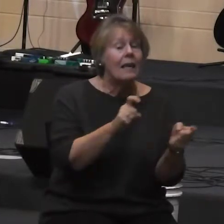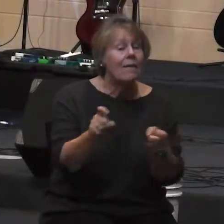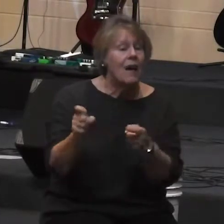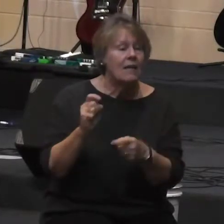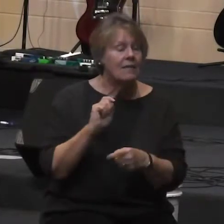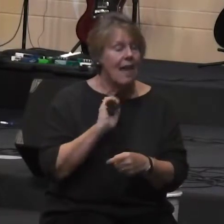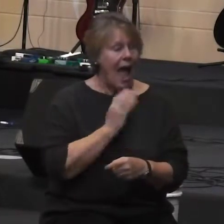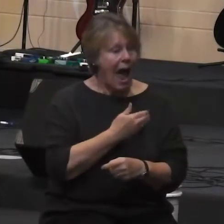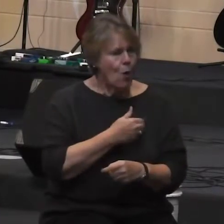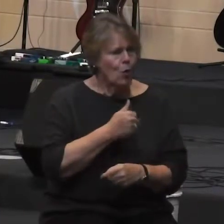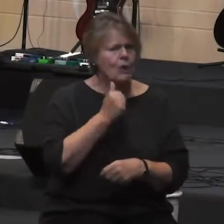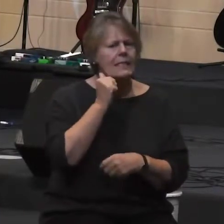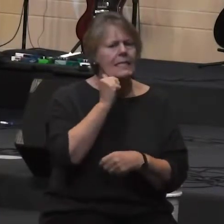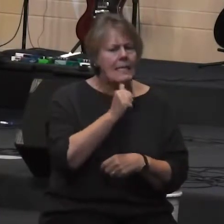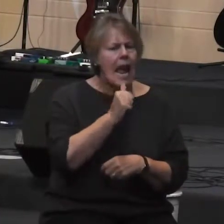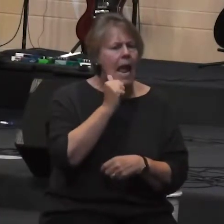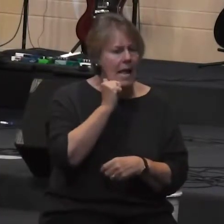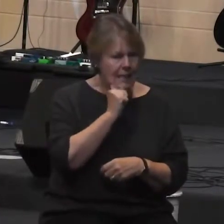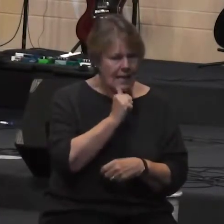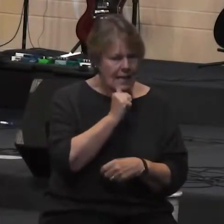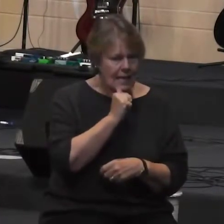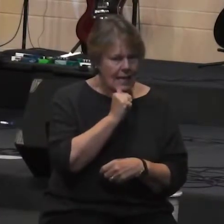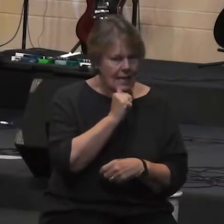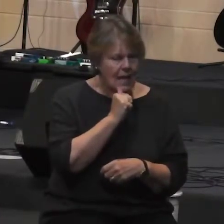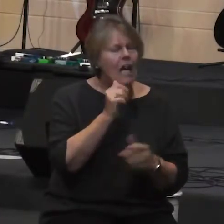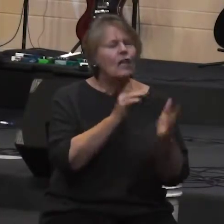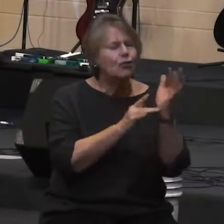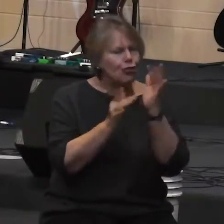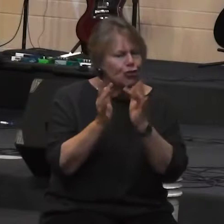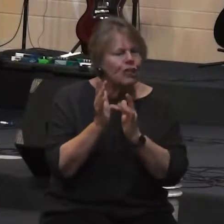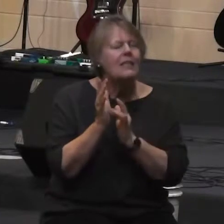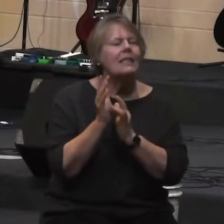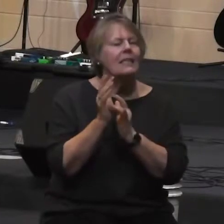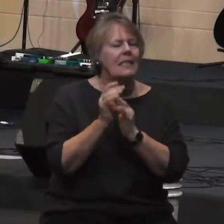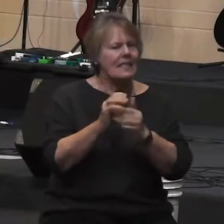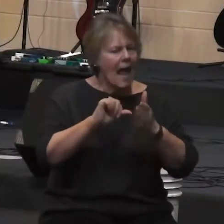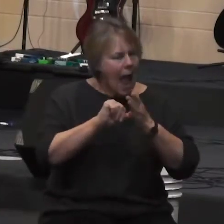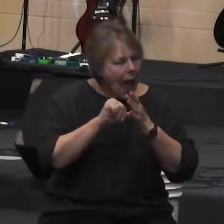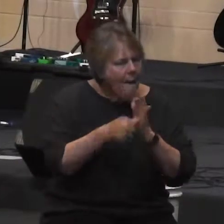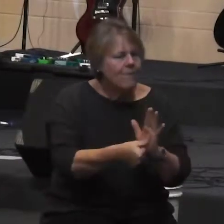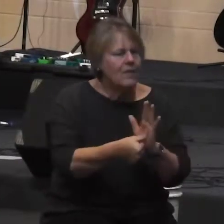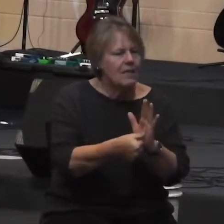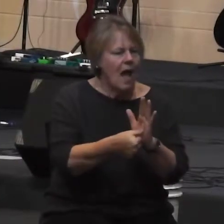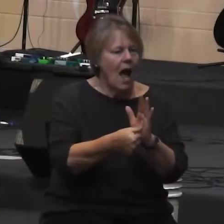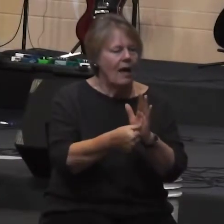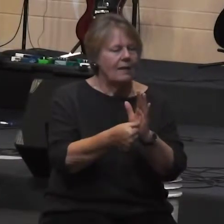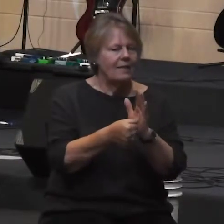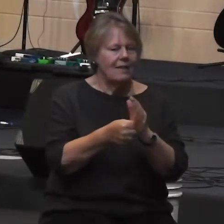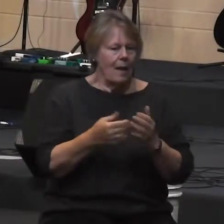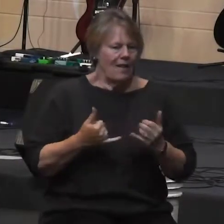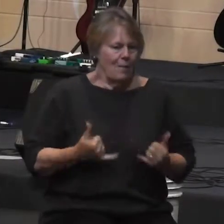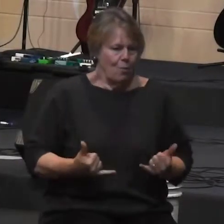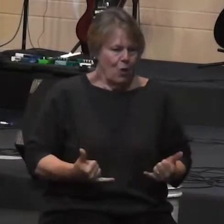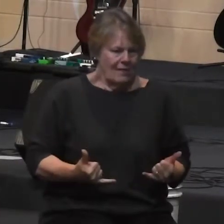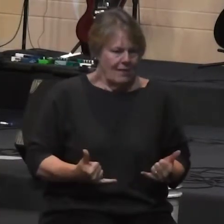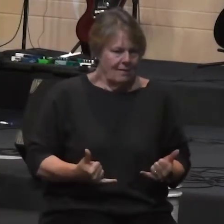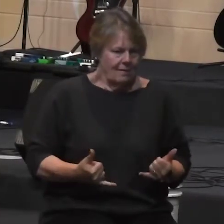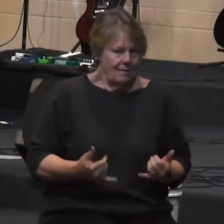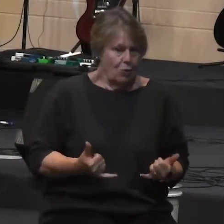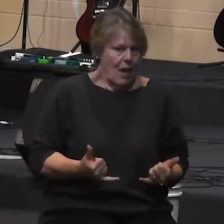Jesus emphasized by repeating the present day nature of this request?